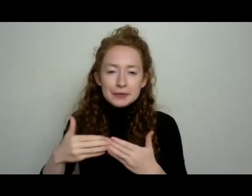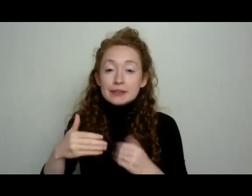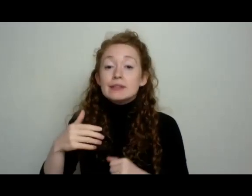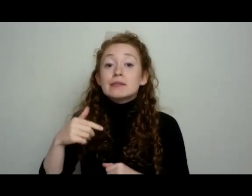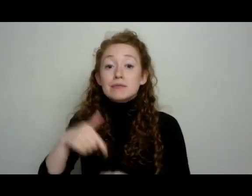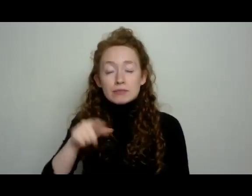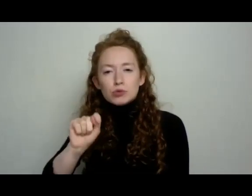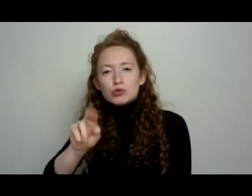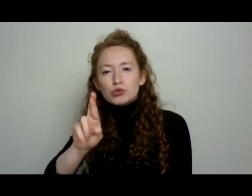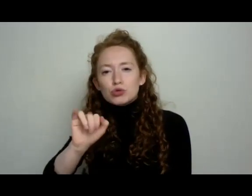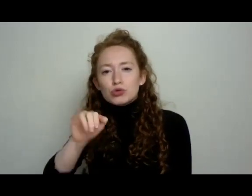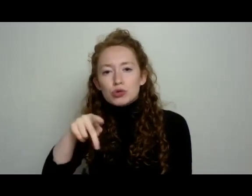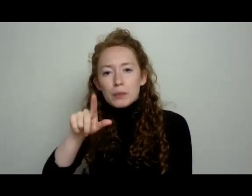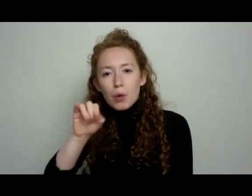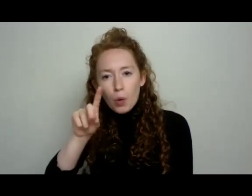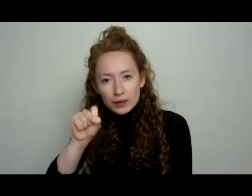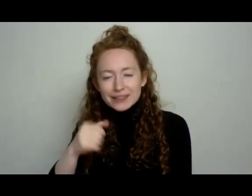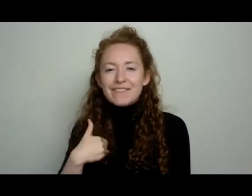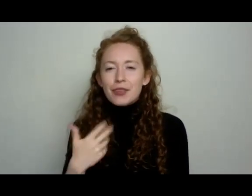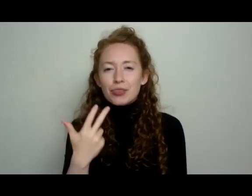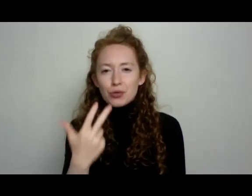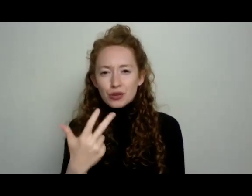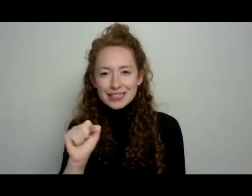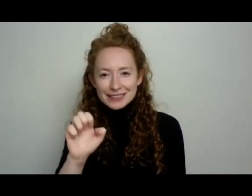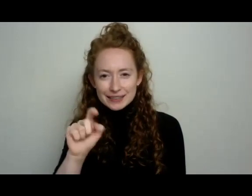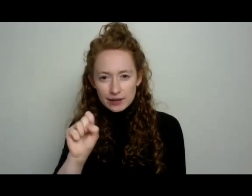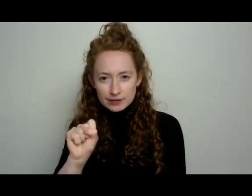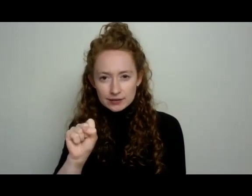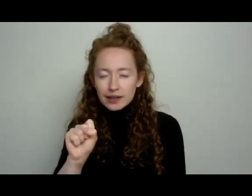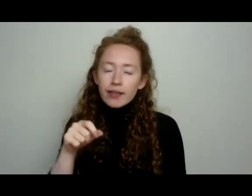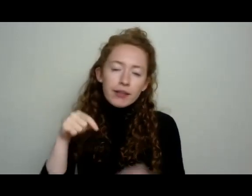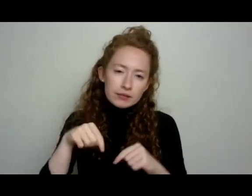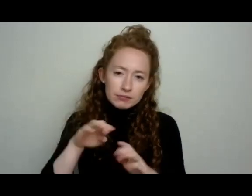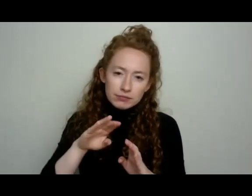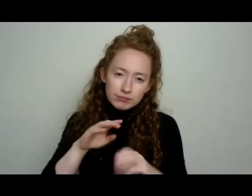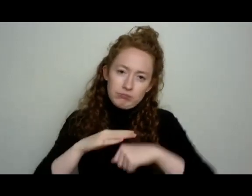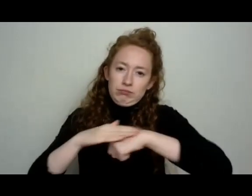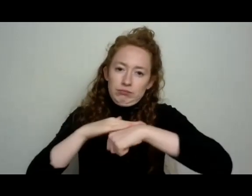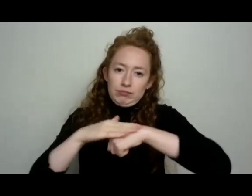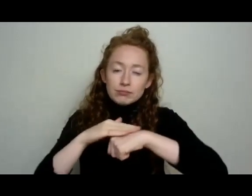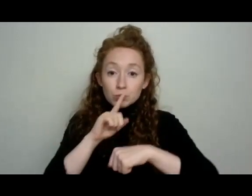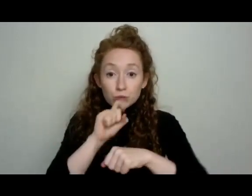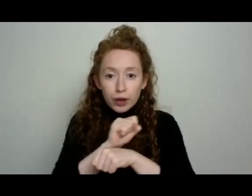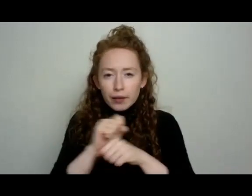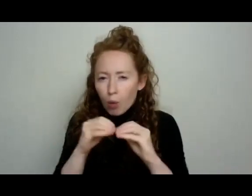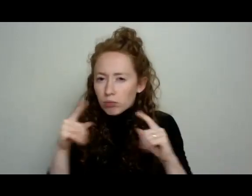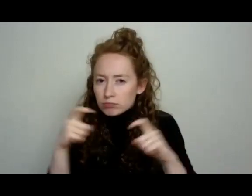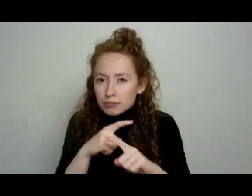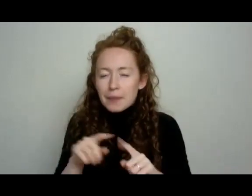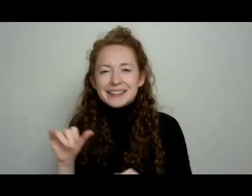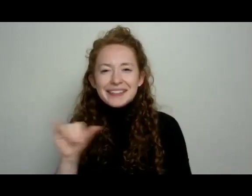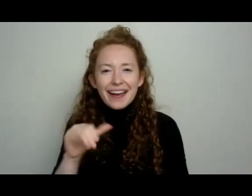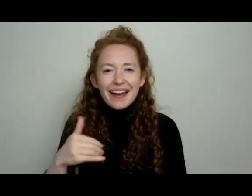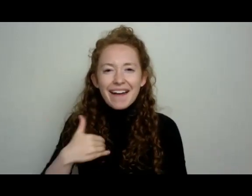essentially three sets, which it's a very gross oversimplification. But basically it's like having three zippers,